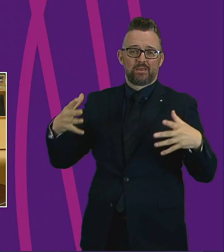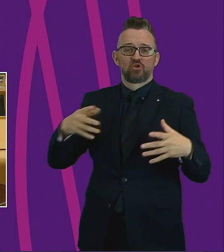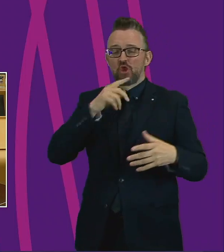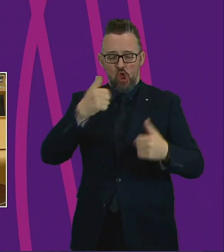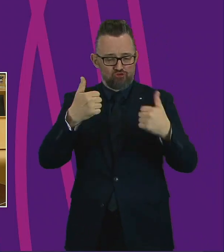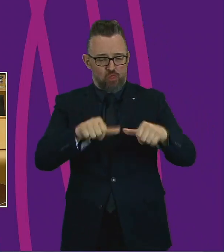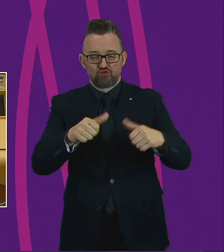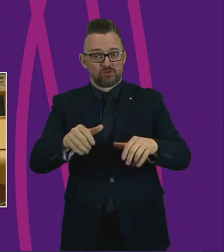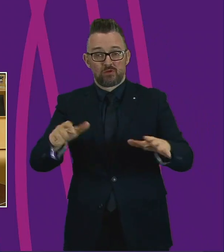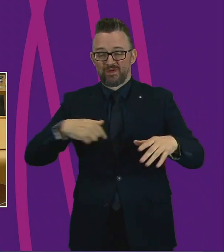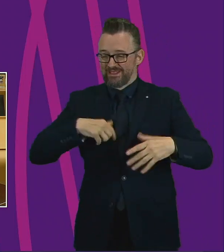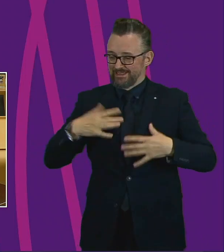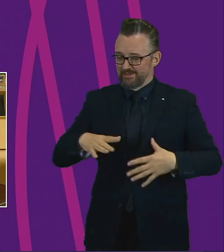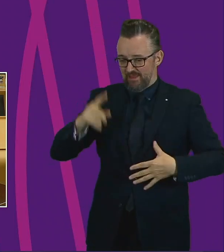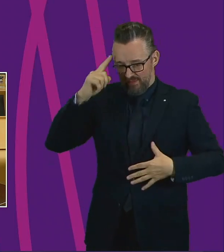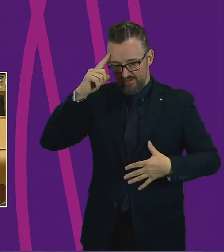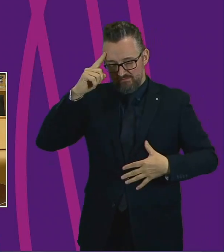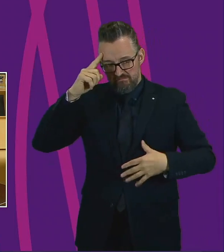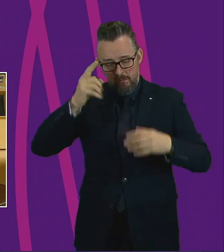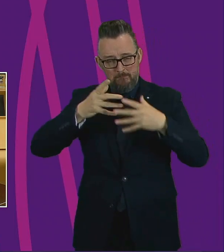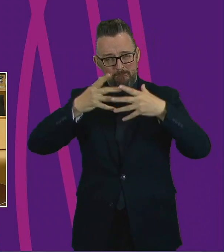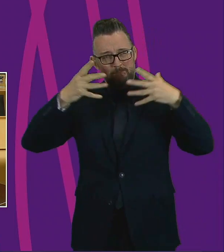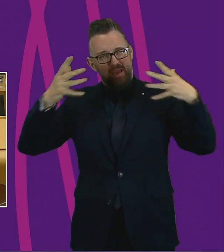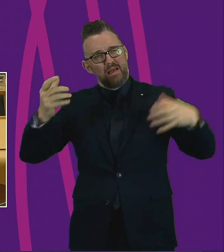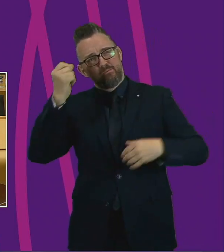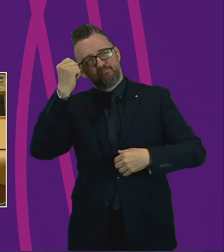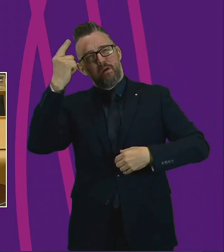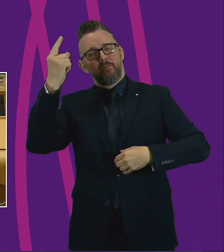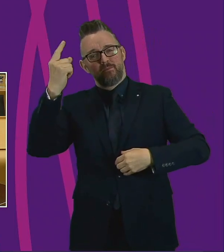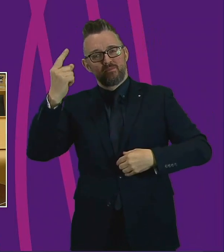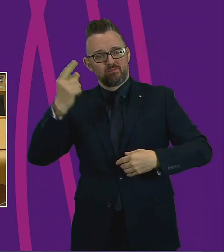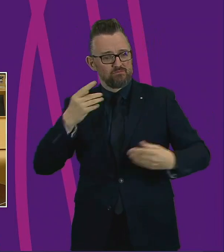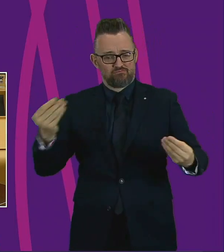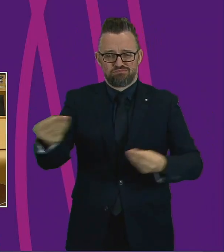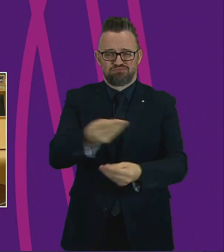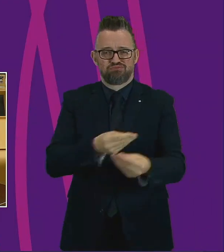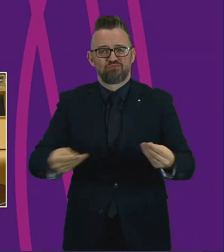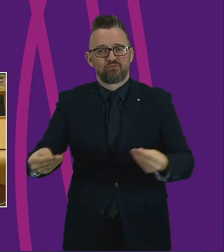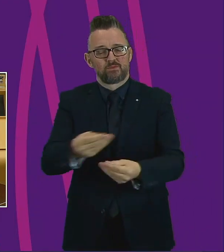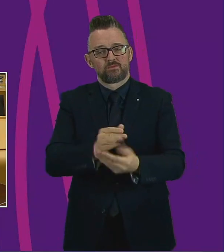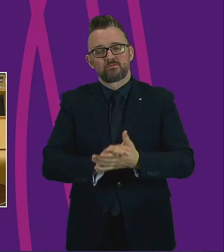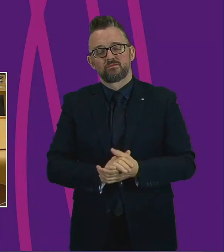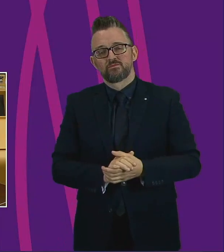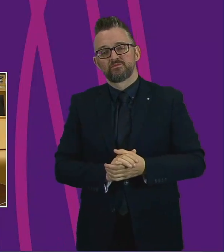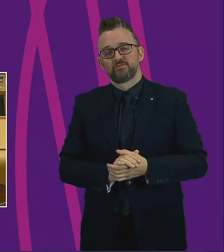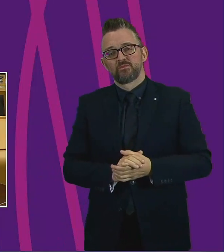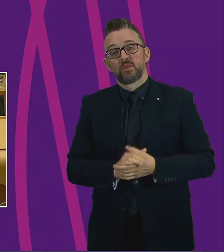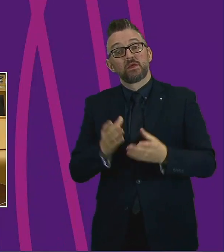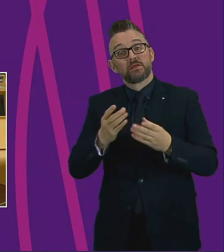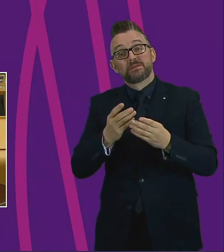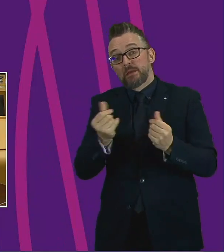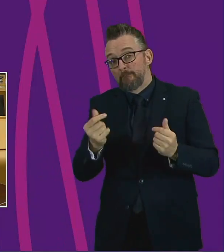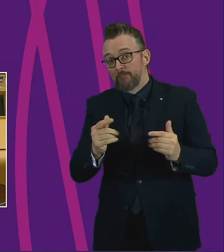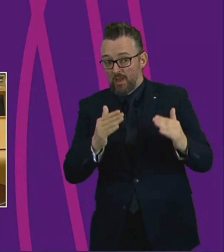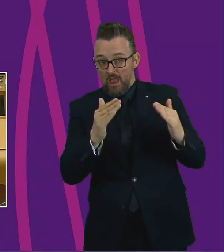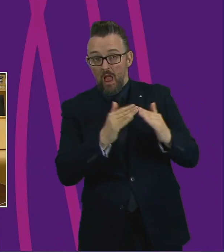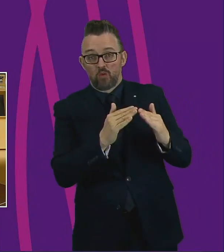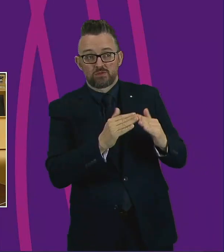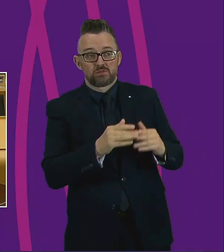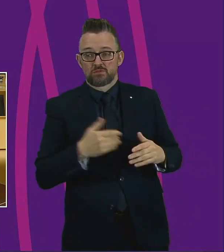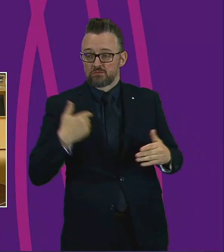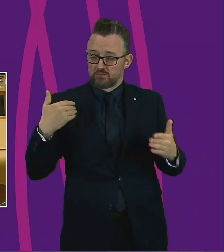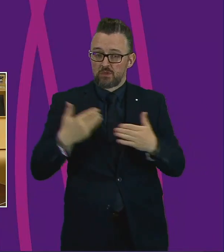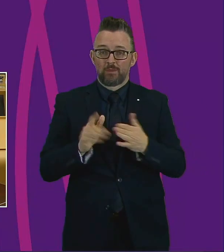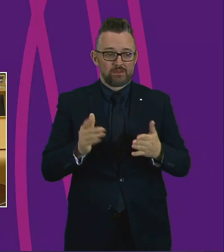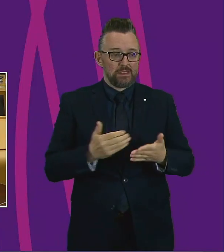time to be bold and Labour gives a commitment. We will work with the Government on that. Some households have been able to save during the